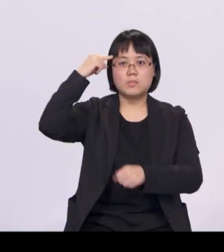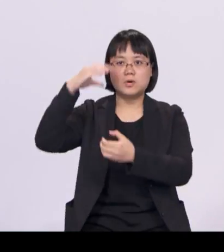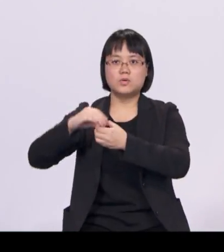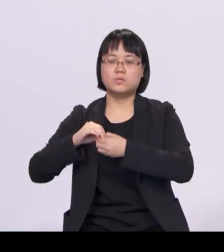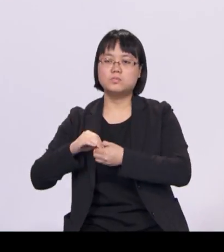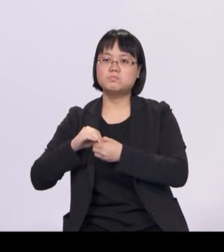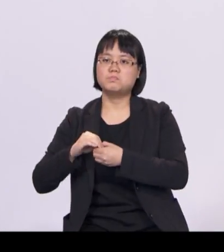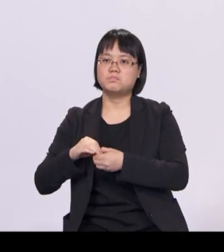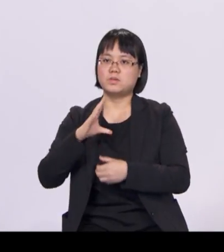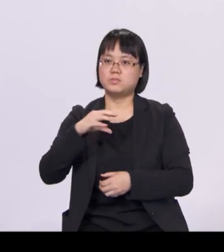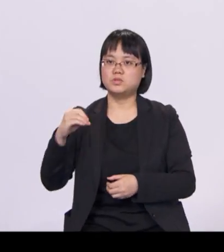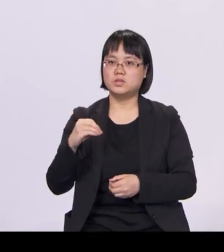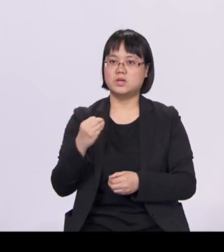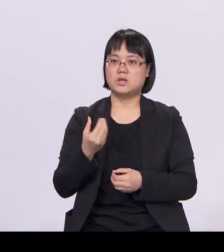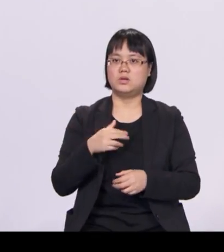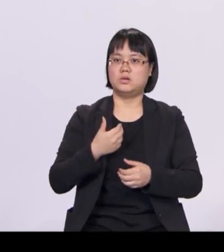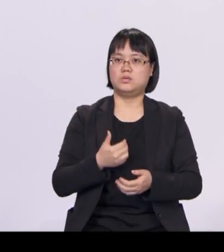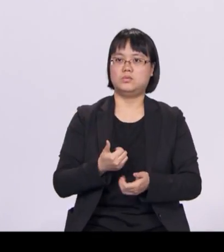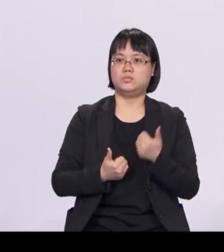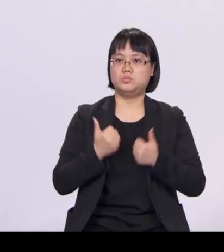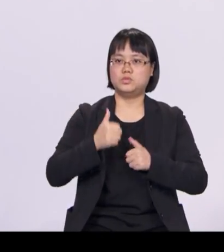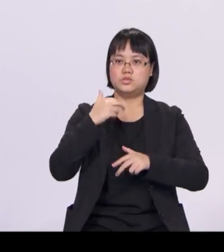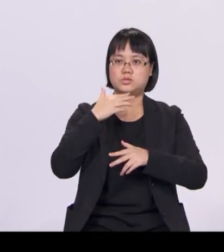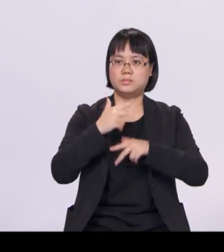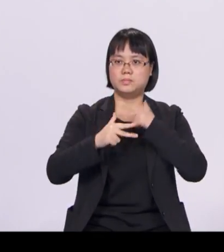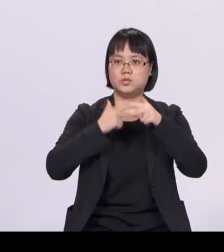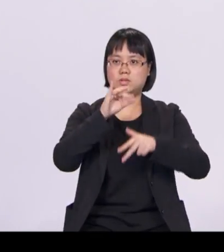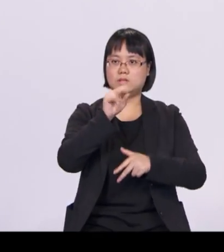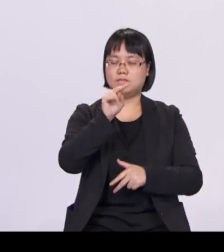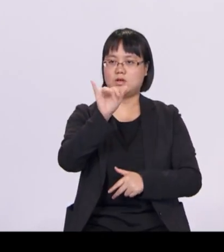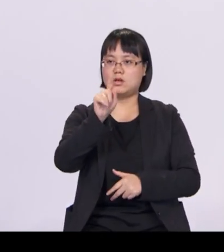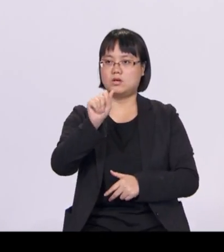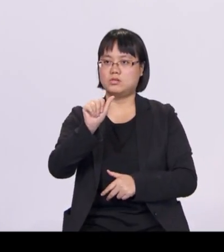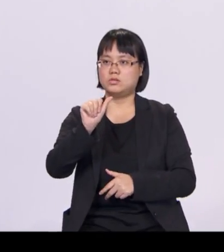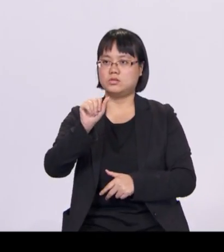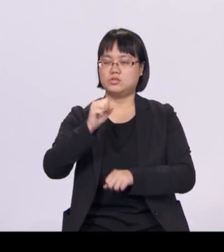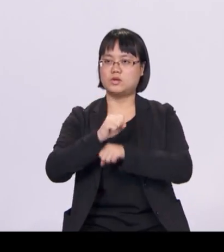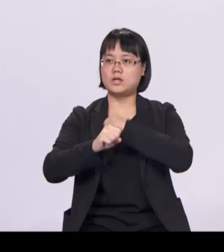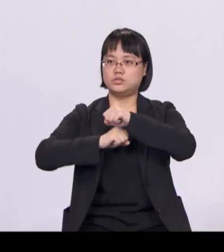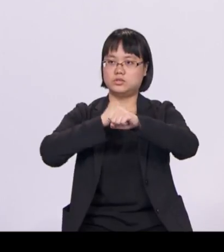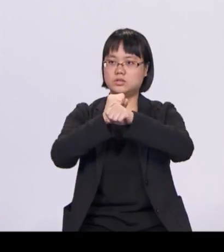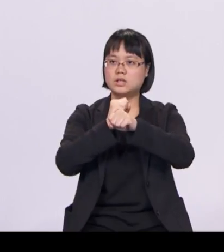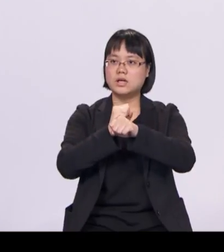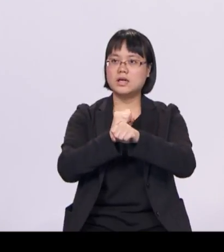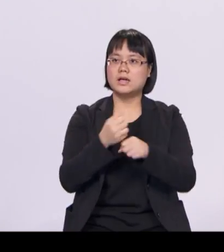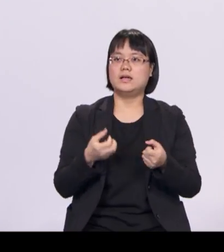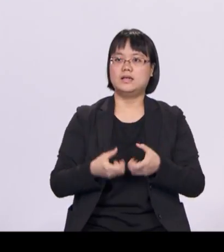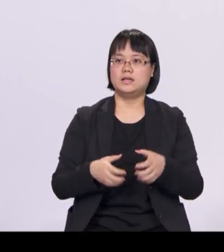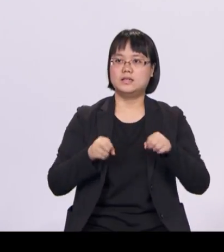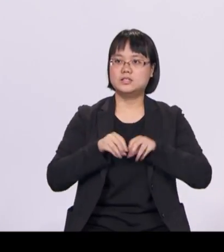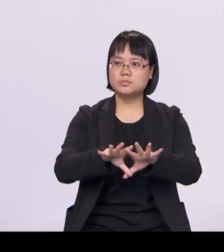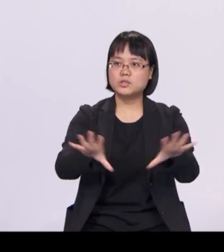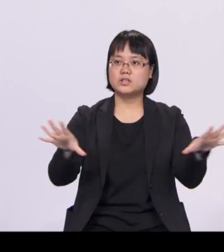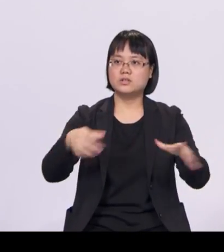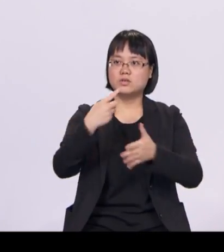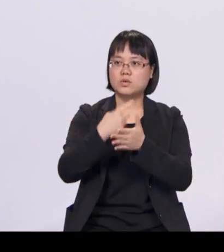This will help spread the costs of certain large investments over more years. These infrastructure